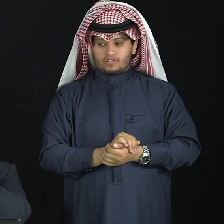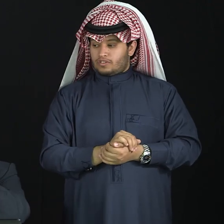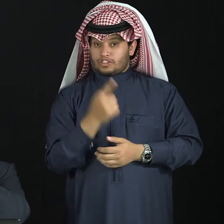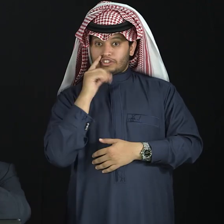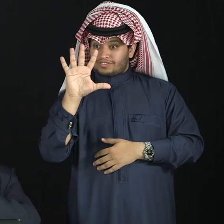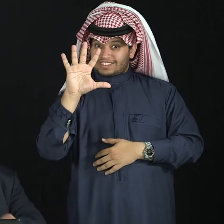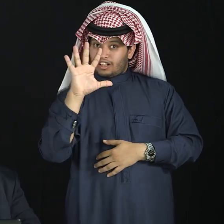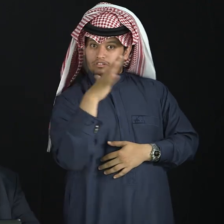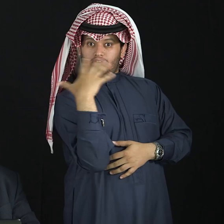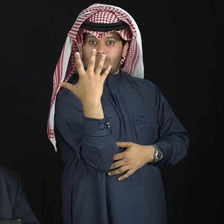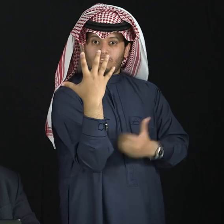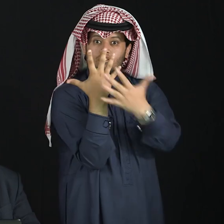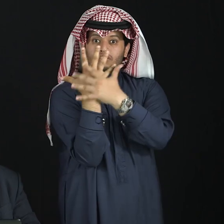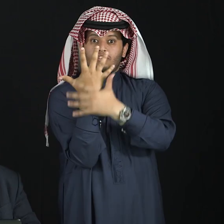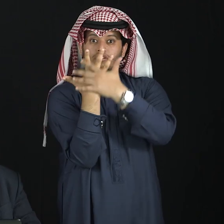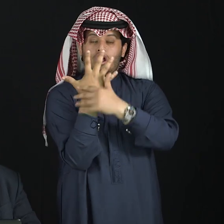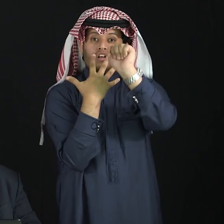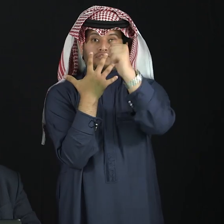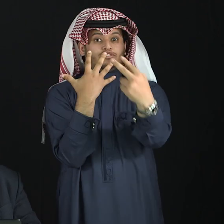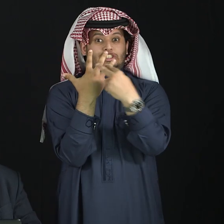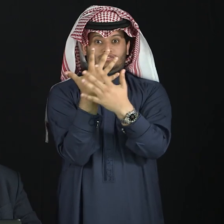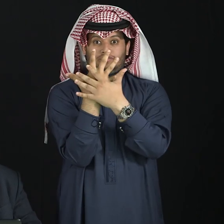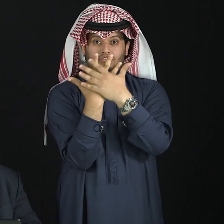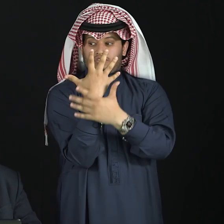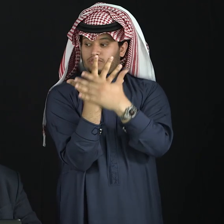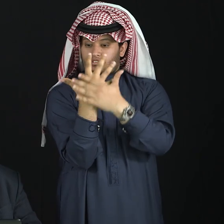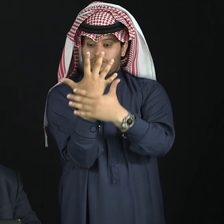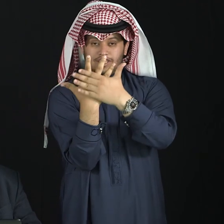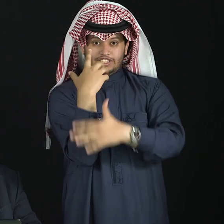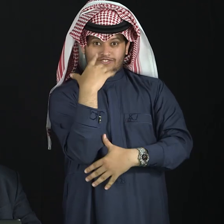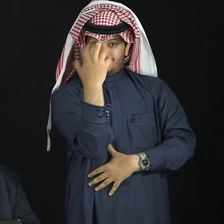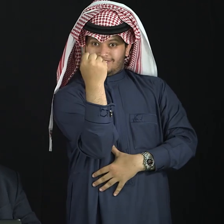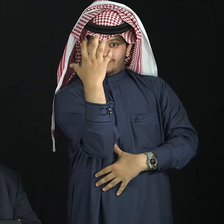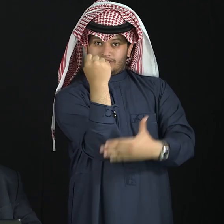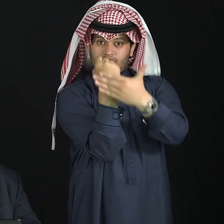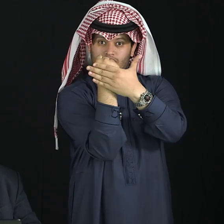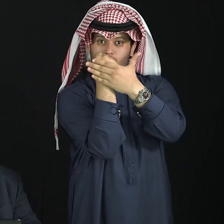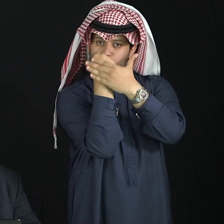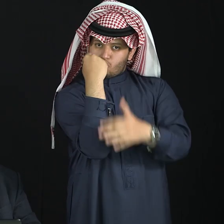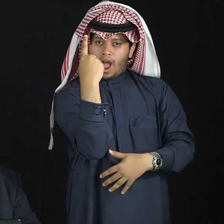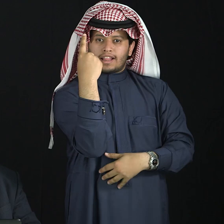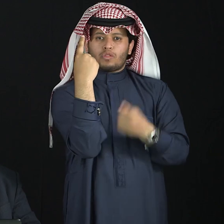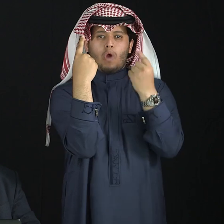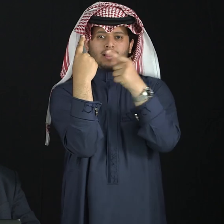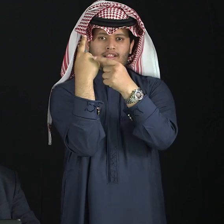With the back of the hand, yes, towards the person you are talking to, one,